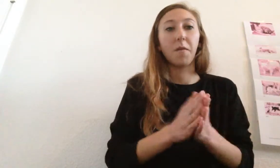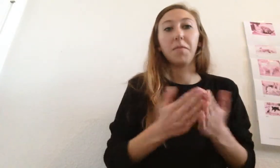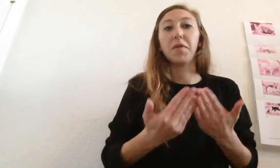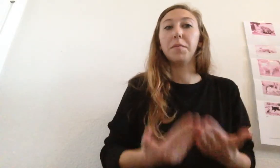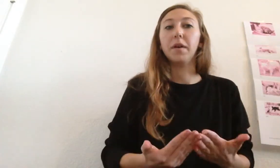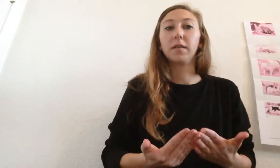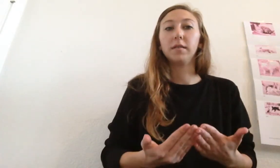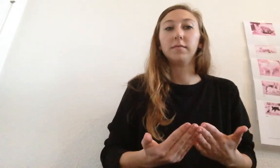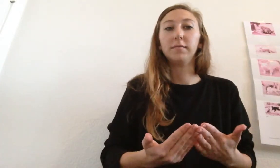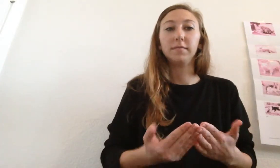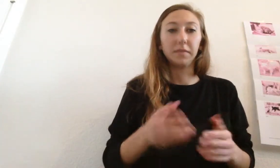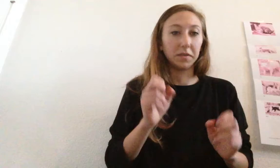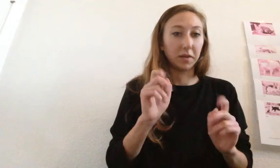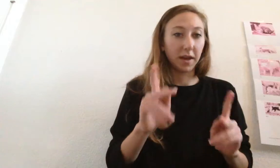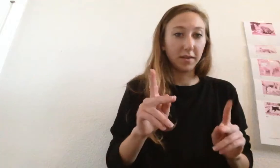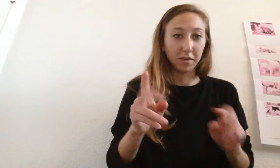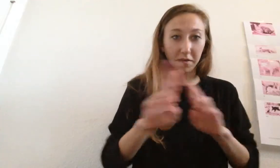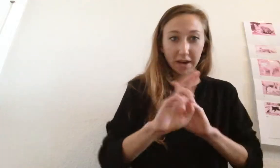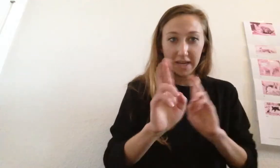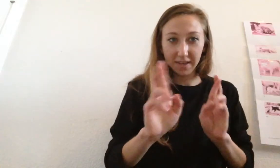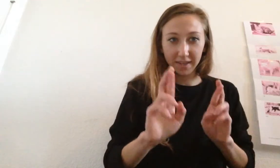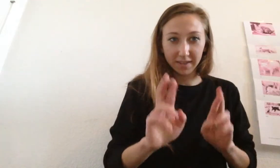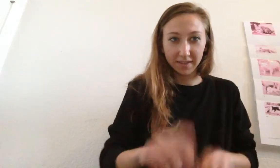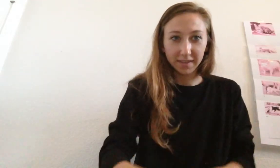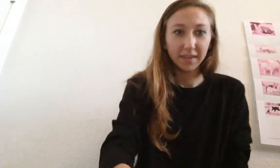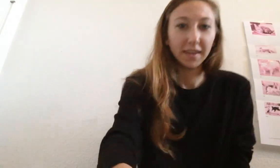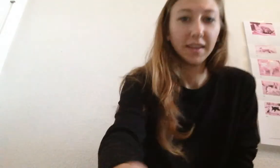um, the book. Okay? Y'all ready? Ready?